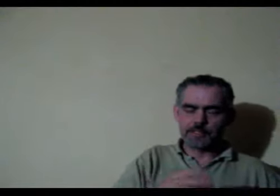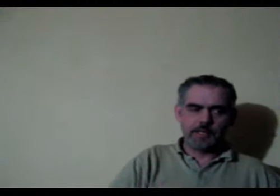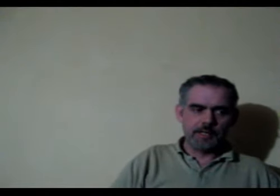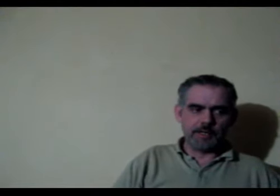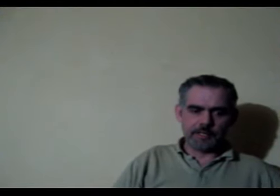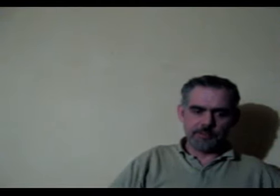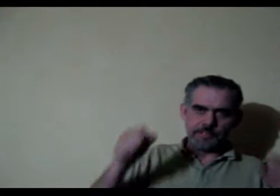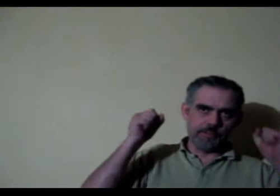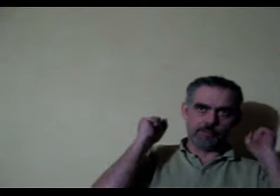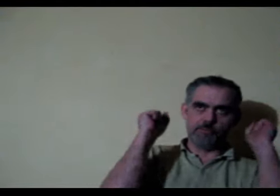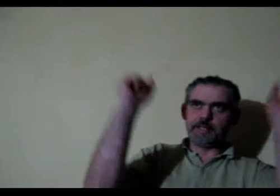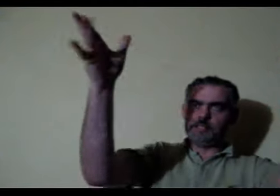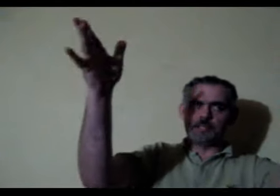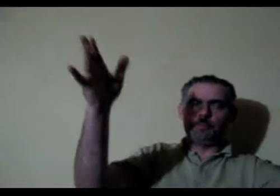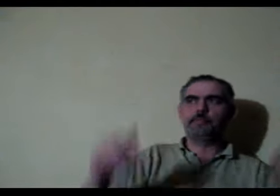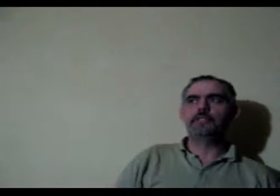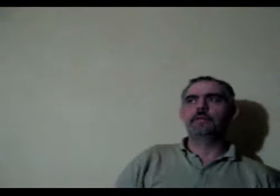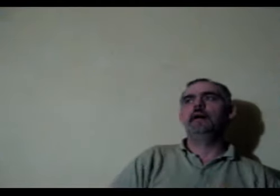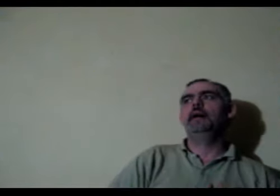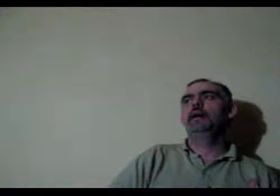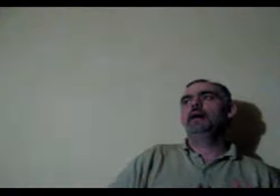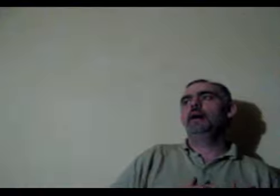manners ok you need to look right into the big picture there